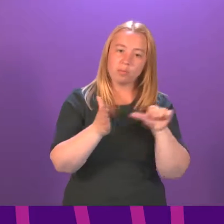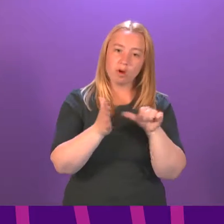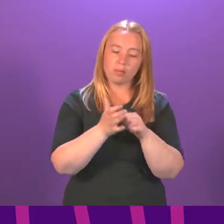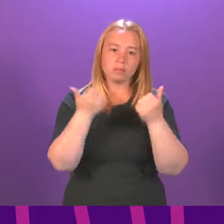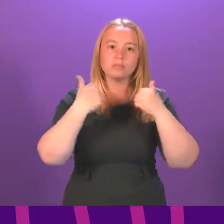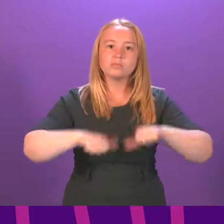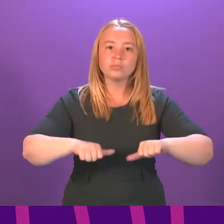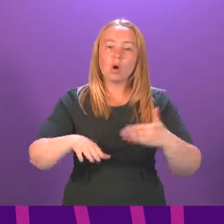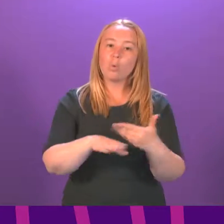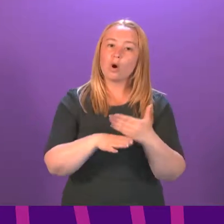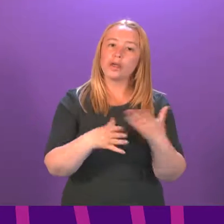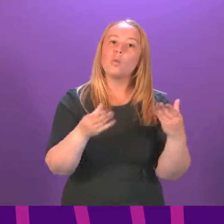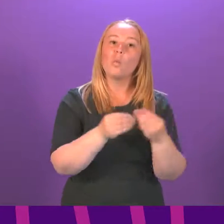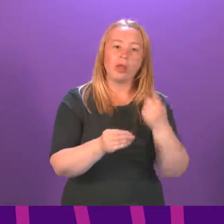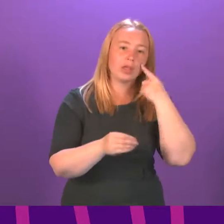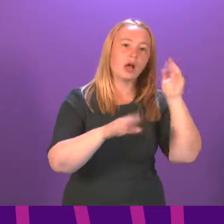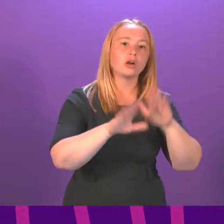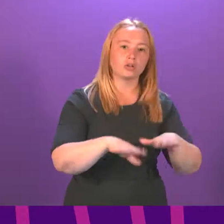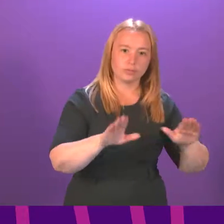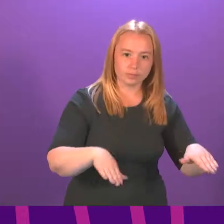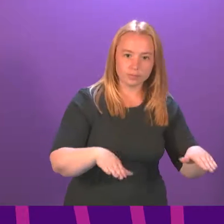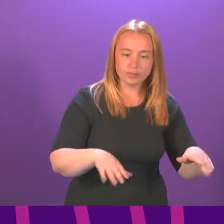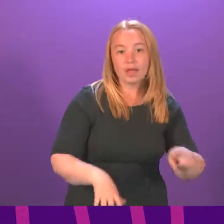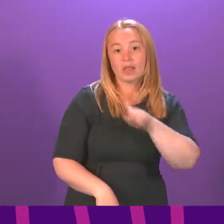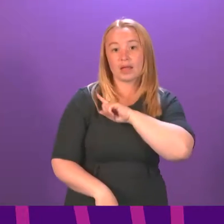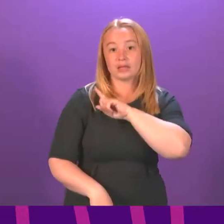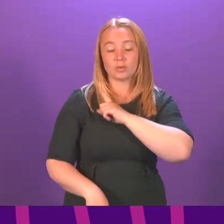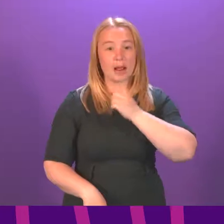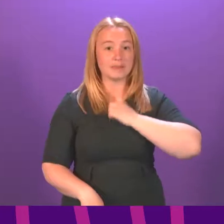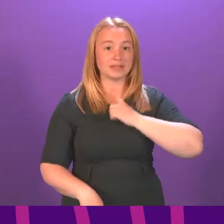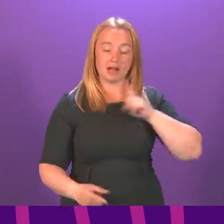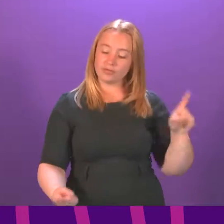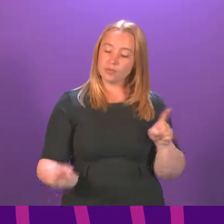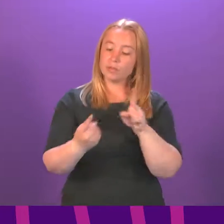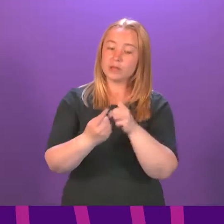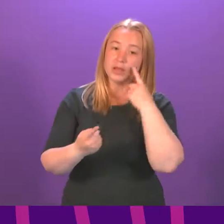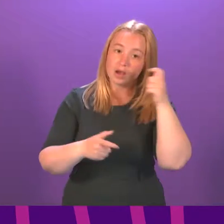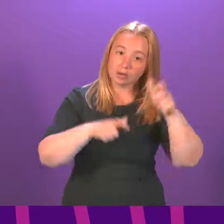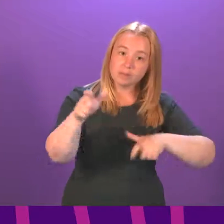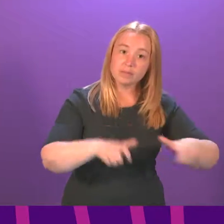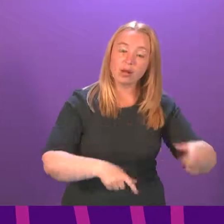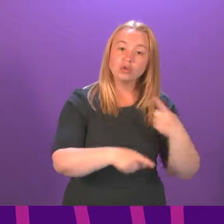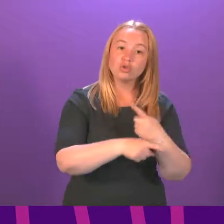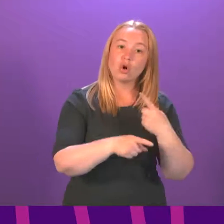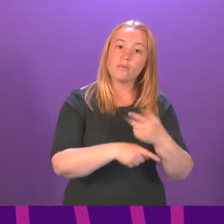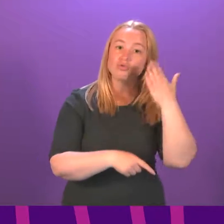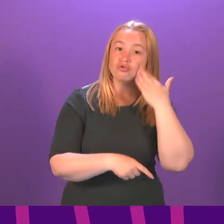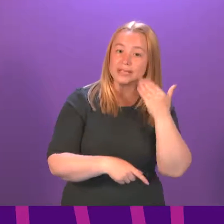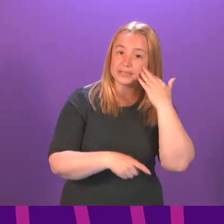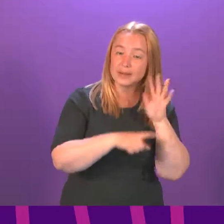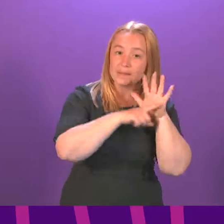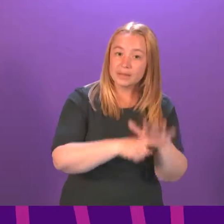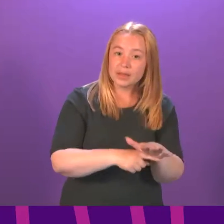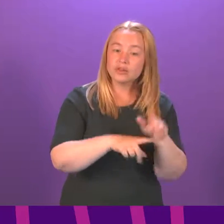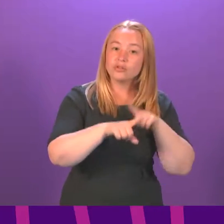working jointly with young people. That's why I will be meeting with young people, particularly on the issue around racism, very soon to